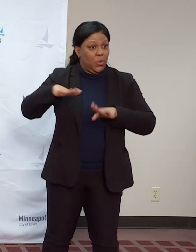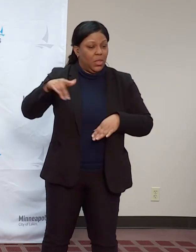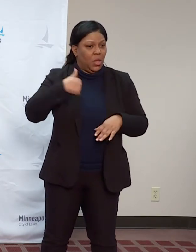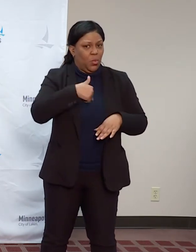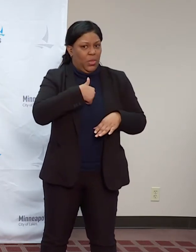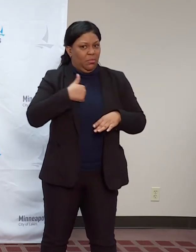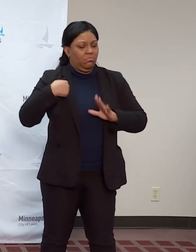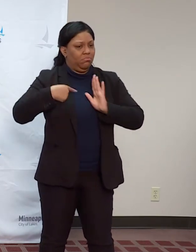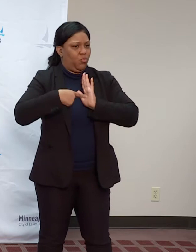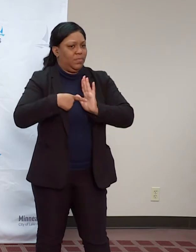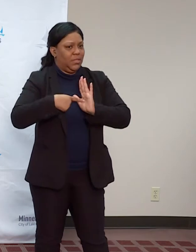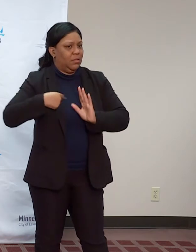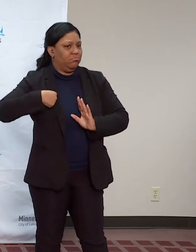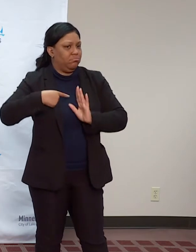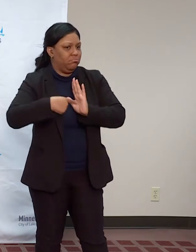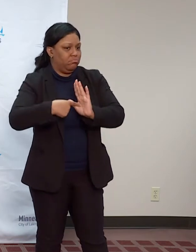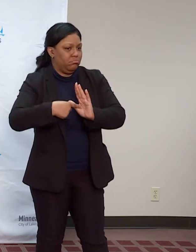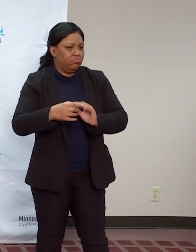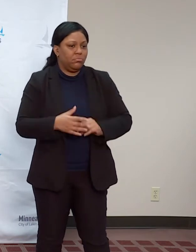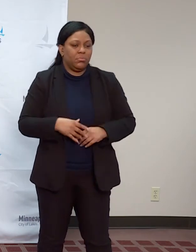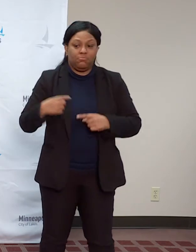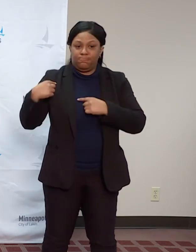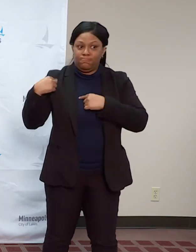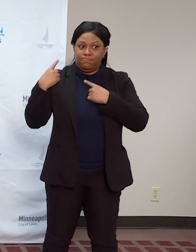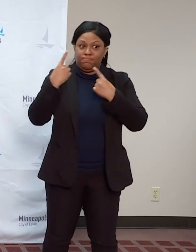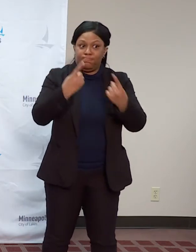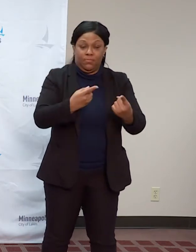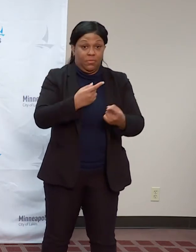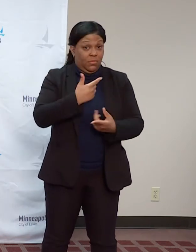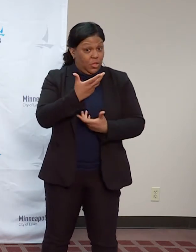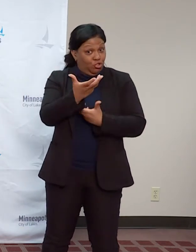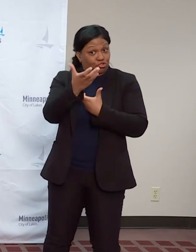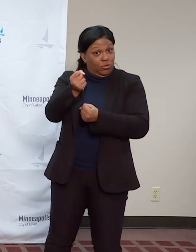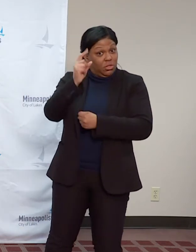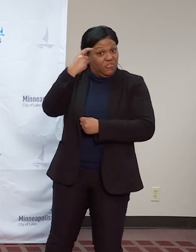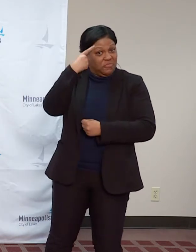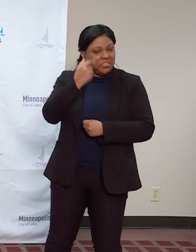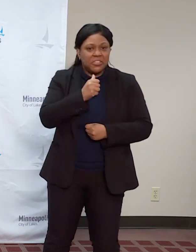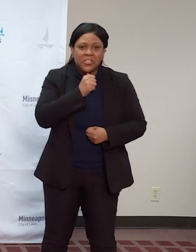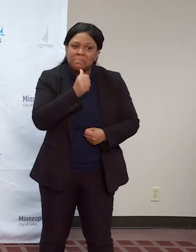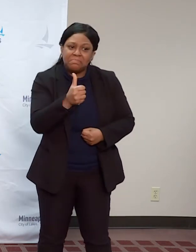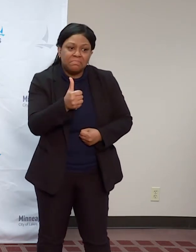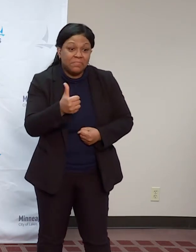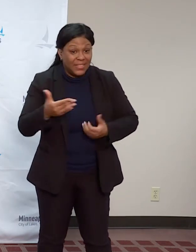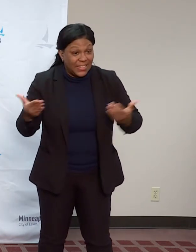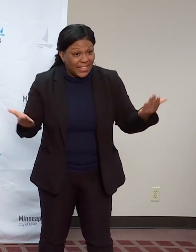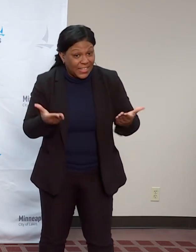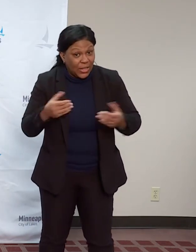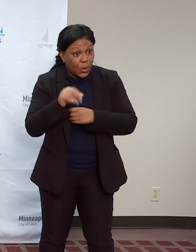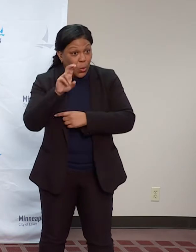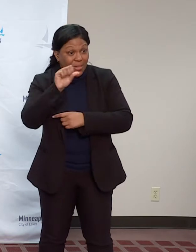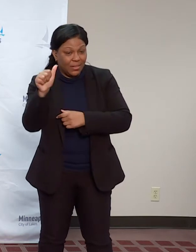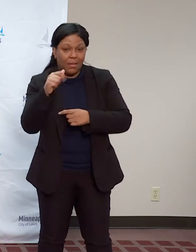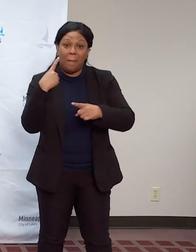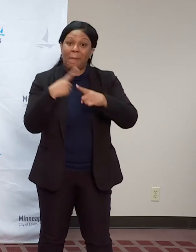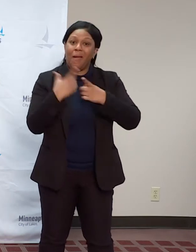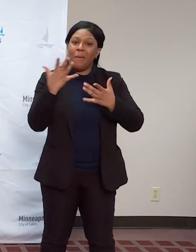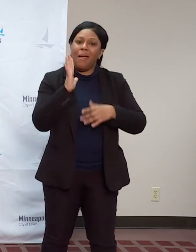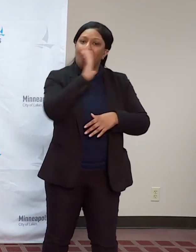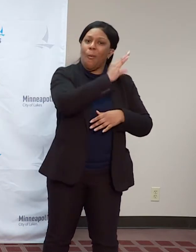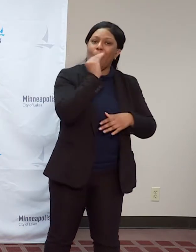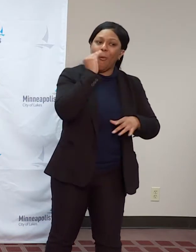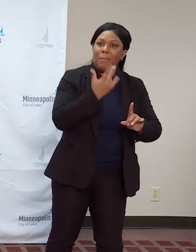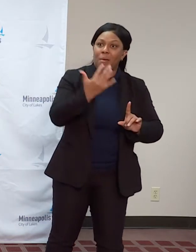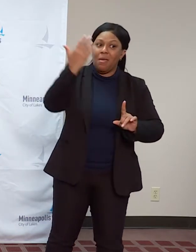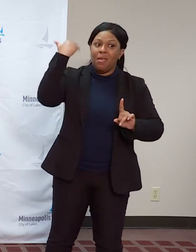government, both here and abroad. This mistrust is matched by our black and brown communities in Minneapolis.